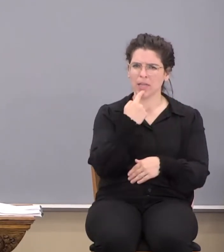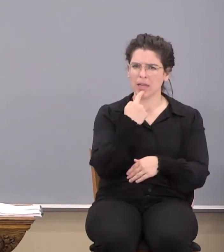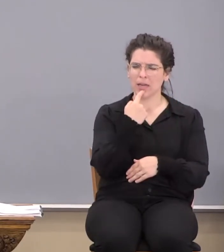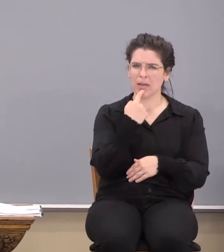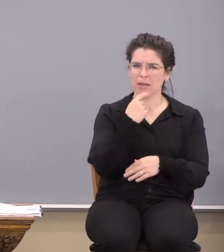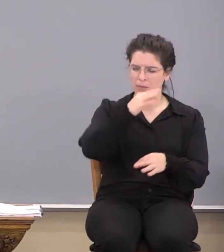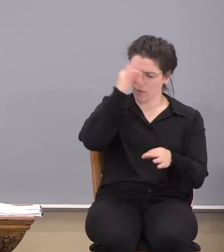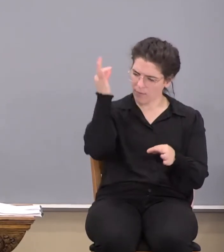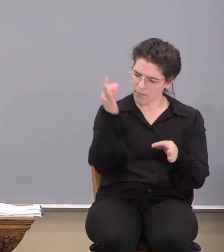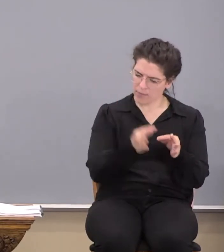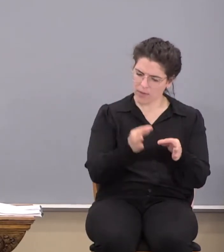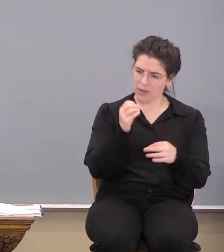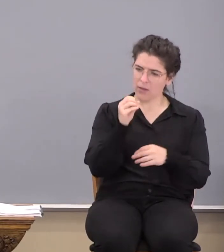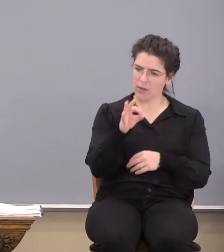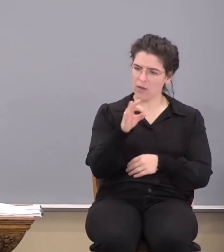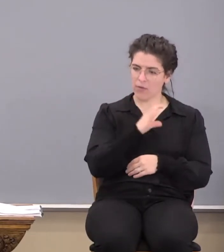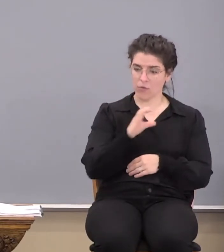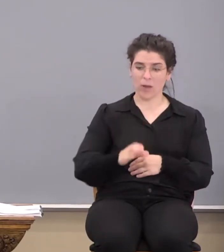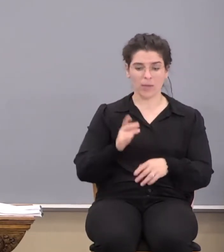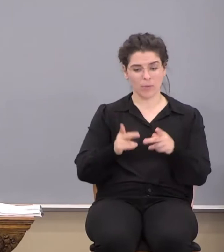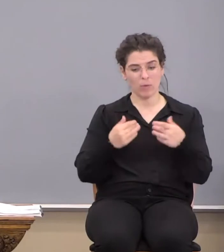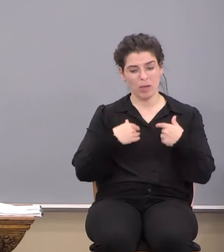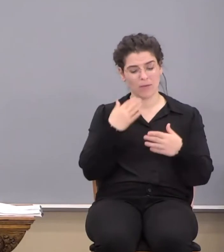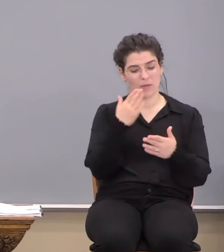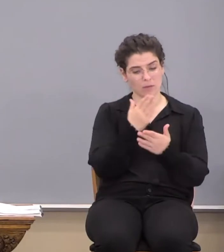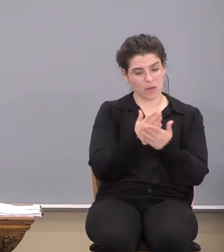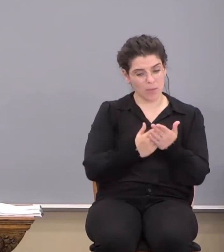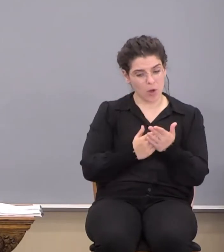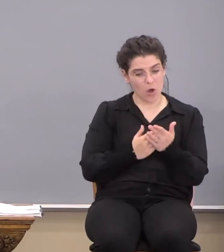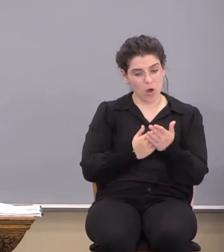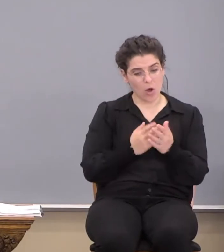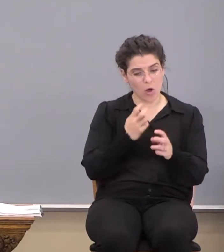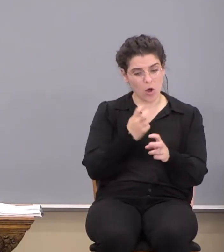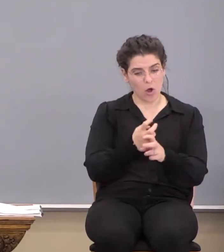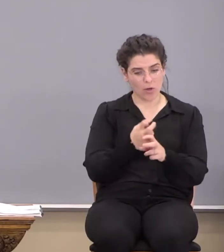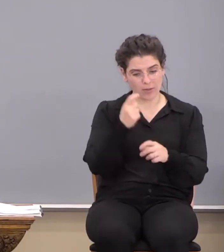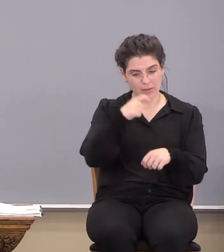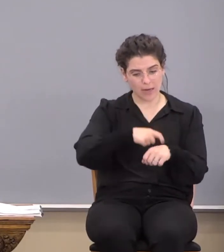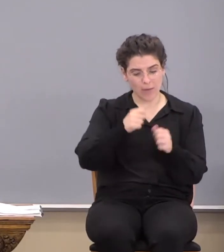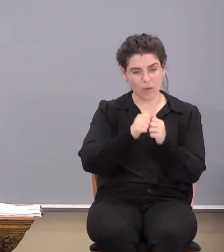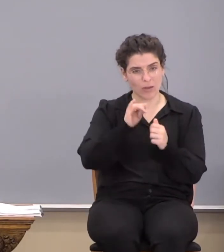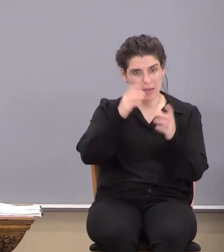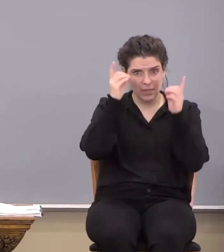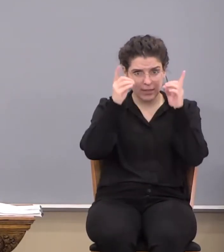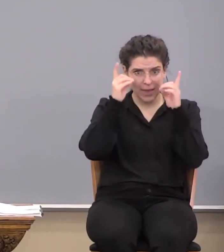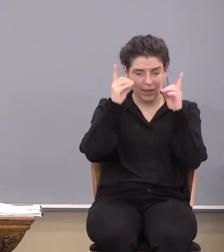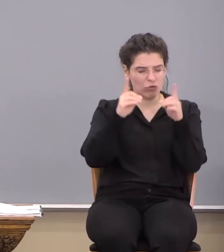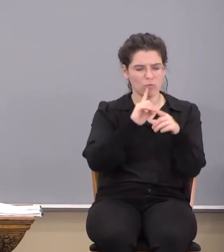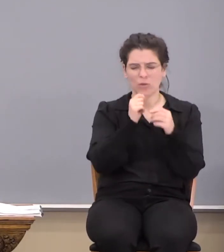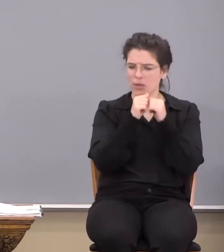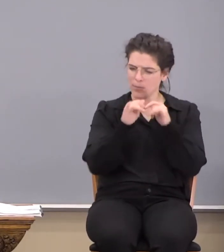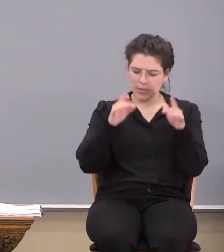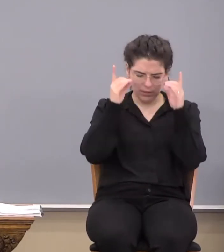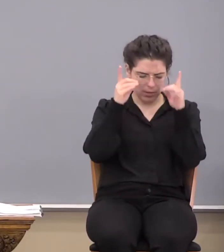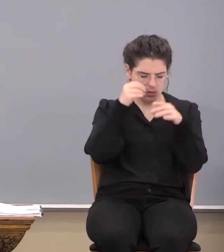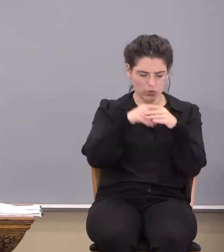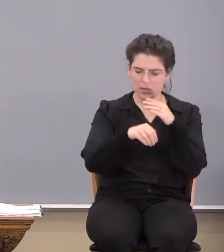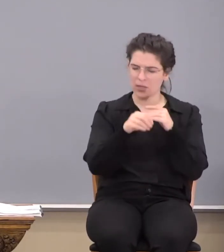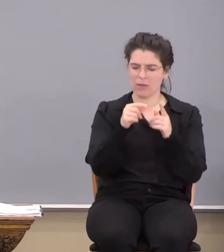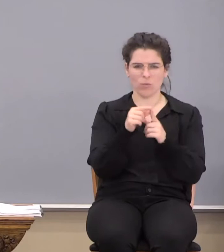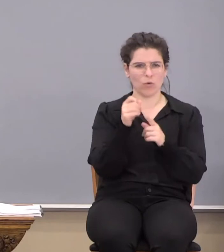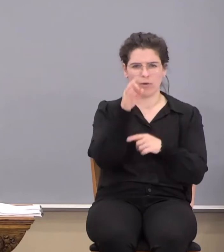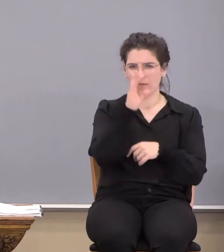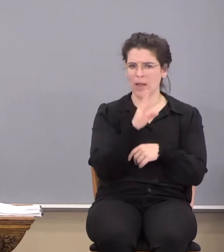the faith of Christ. I know some people have a hard time with that doctrine. It's one of the most blessed doctrines in all the Word of God. Seeing Him